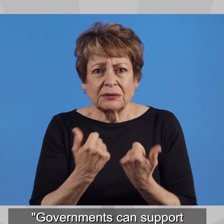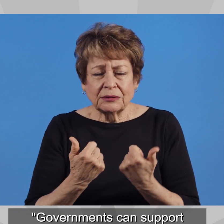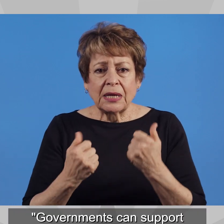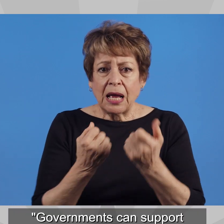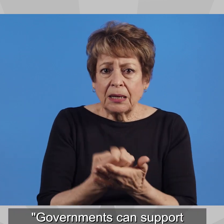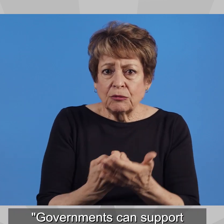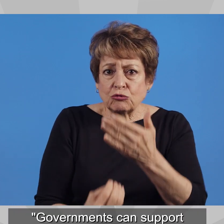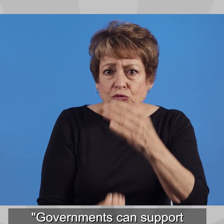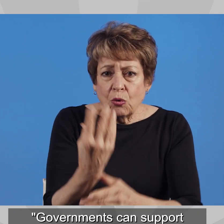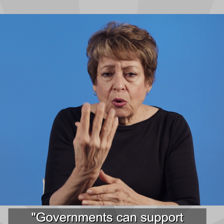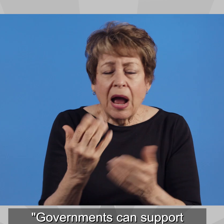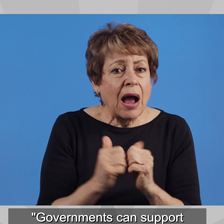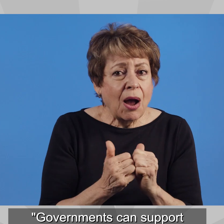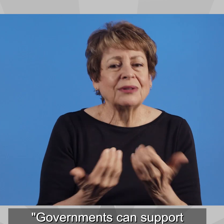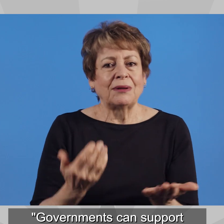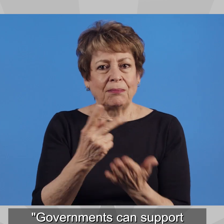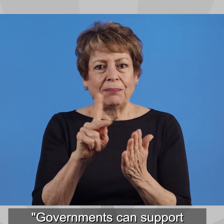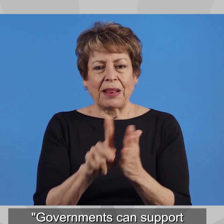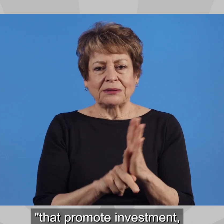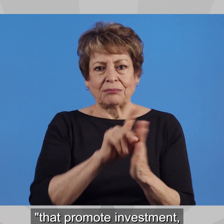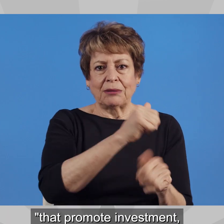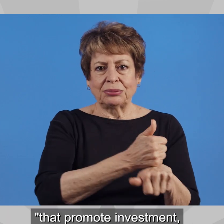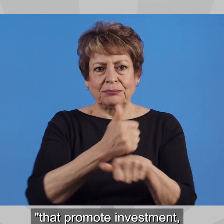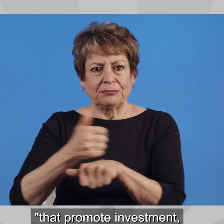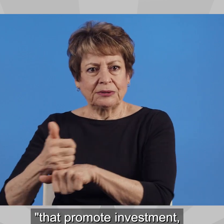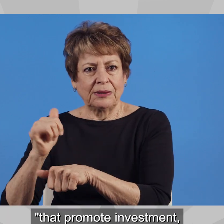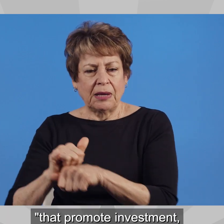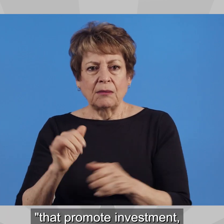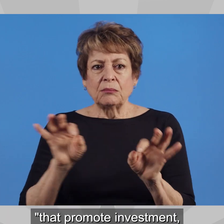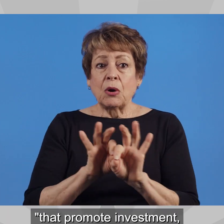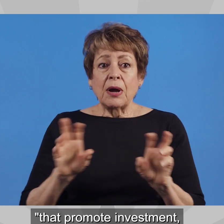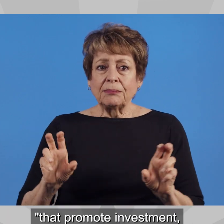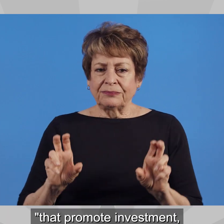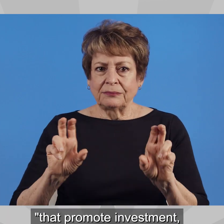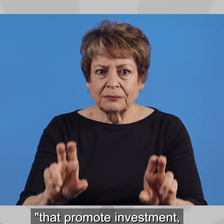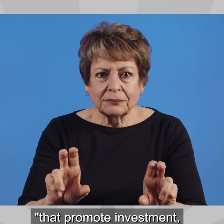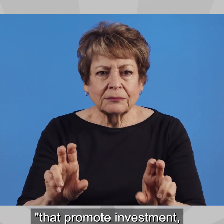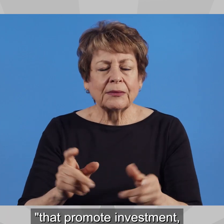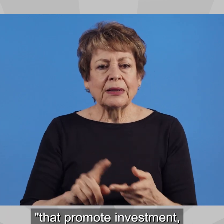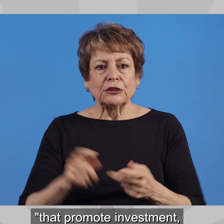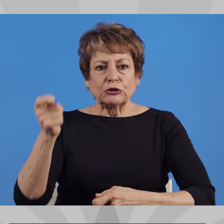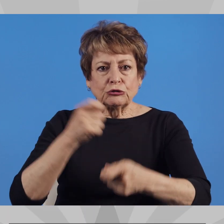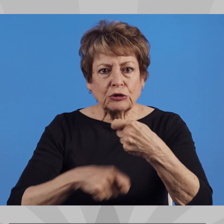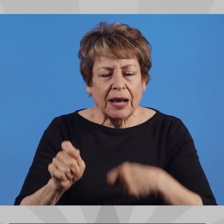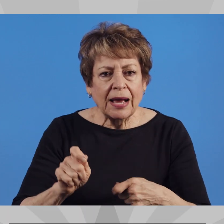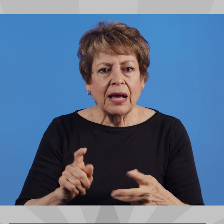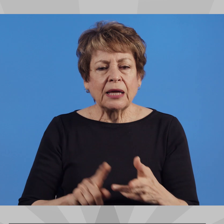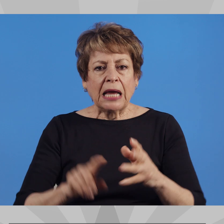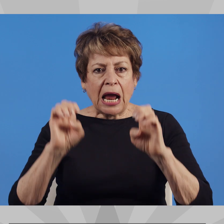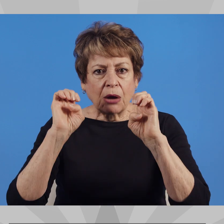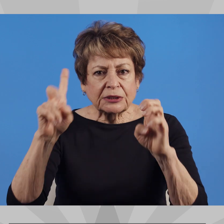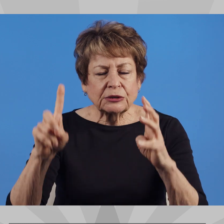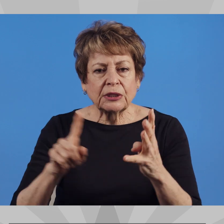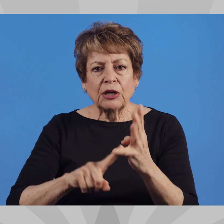GOVERNMENTS CAN SUPPORT ECONOMIC GROWTH THROUGH POLICIES THAT PROMOTE INVESTMENT, TRADE, EDUCATION, AND RESEARCH